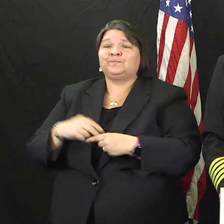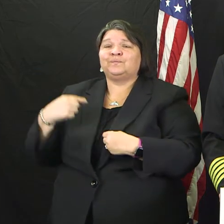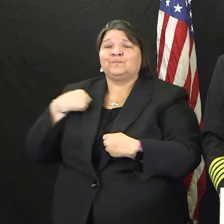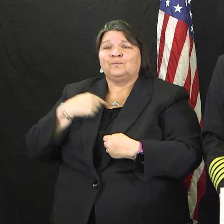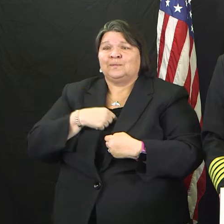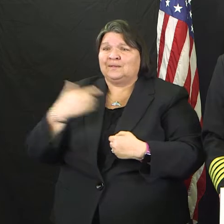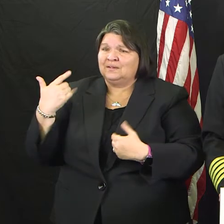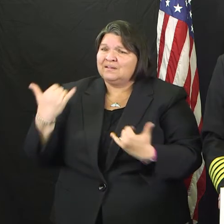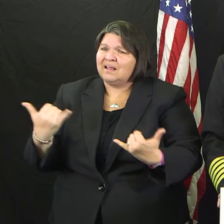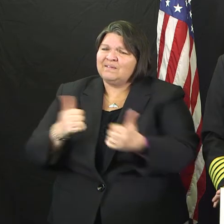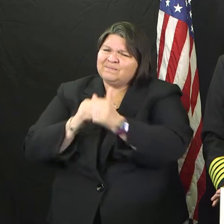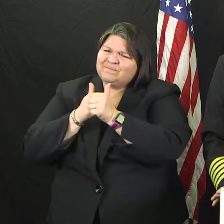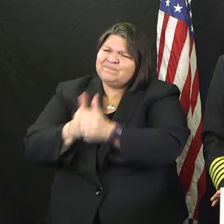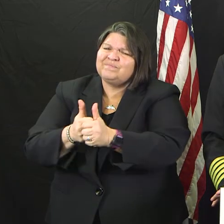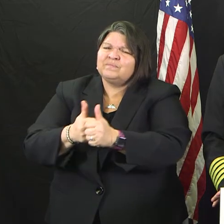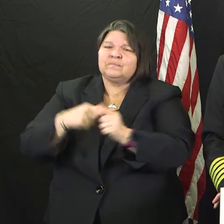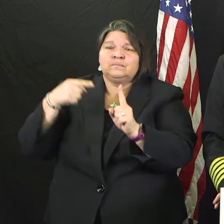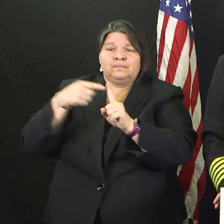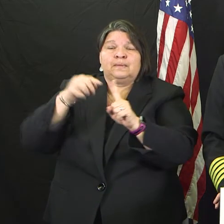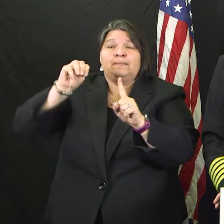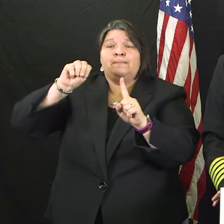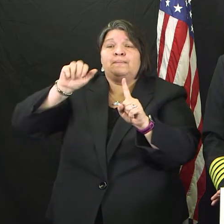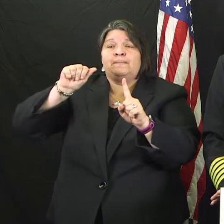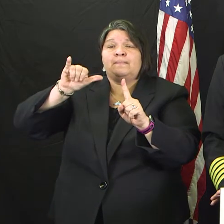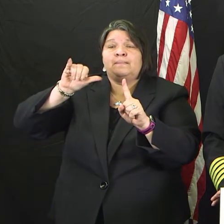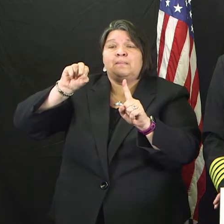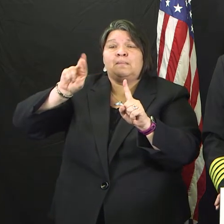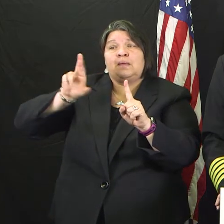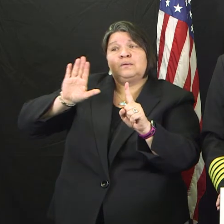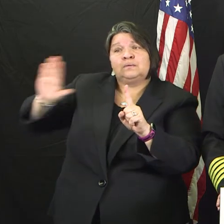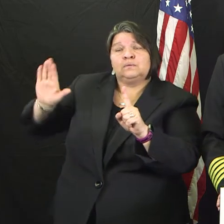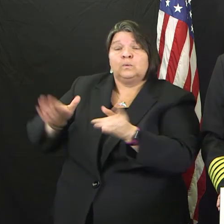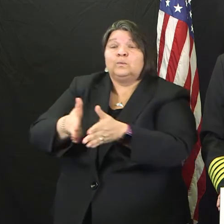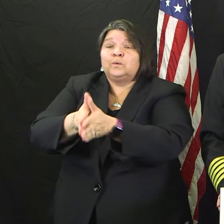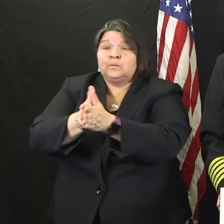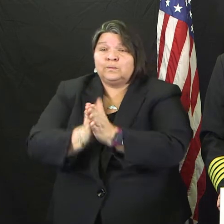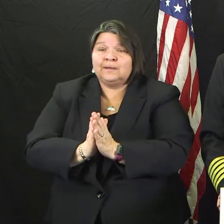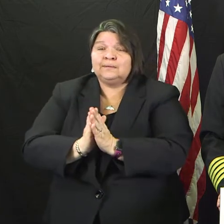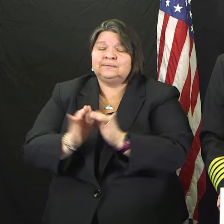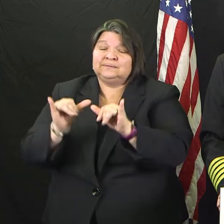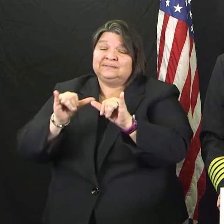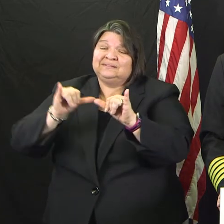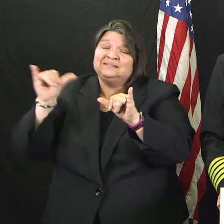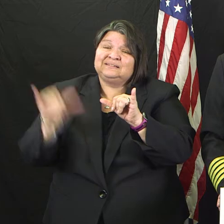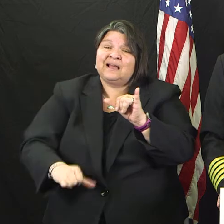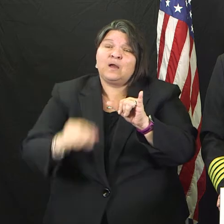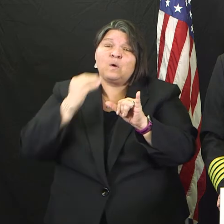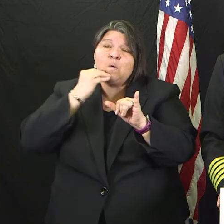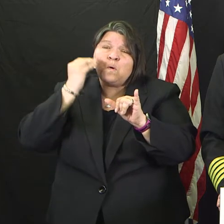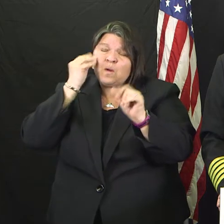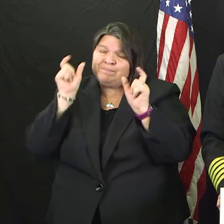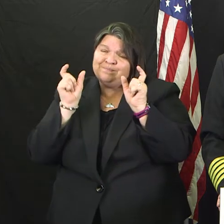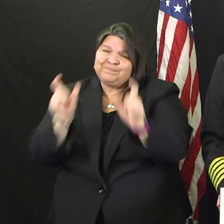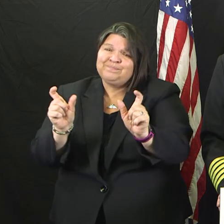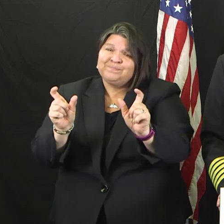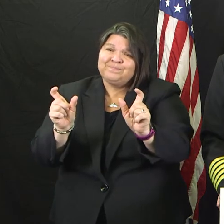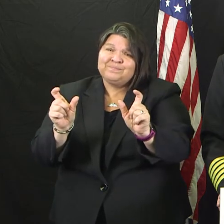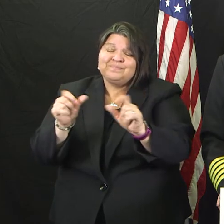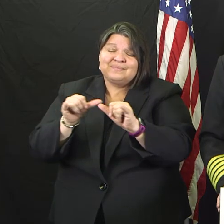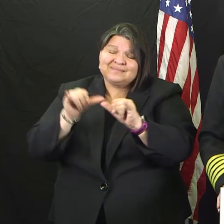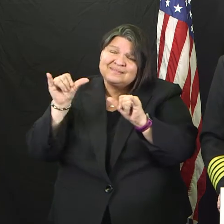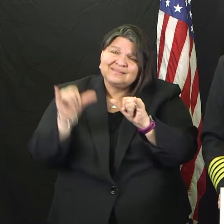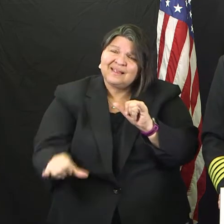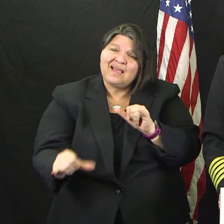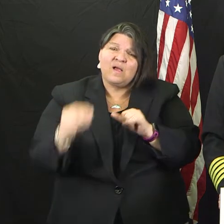asked today. By sheltering, staying in your home, and enjoying the family and